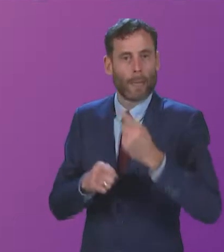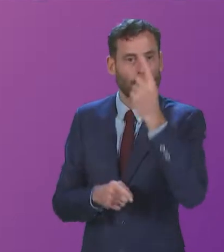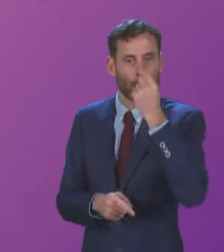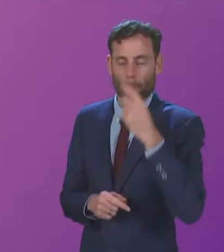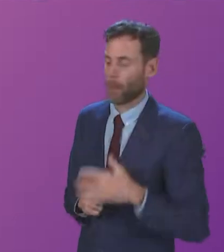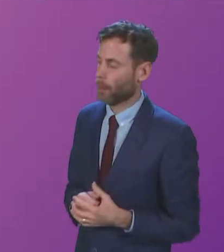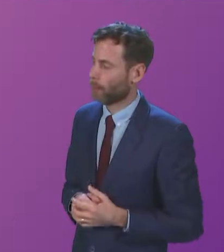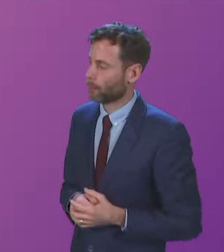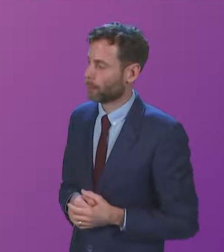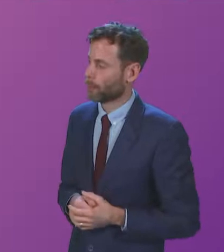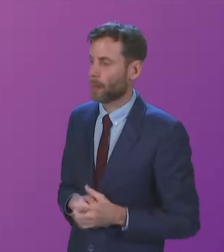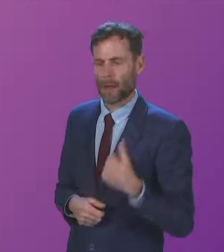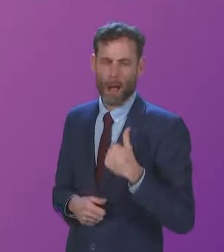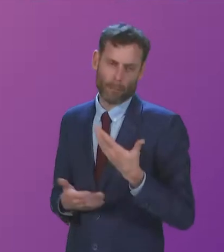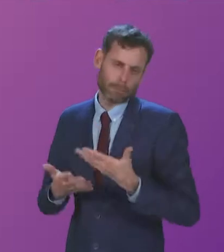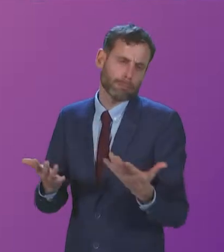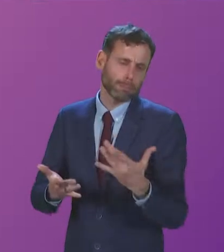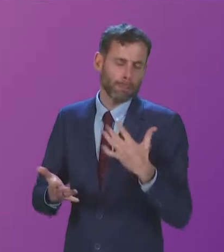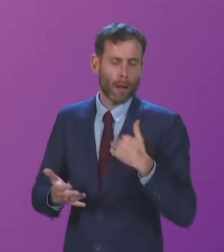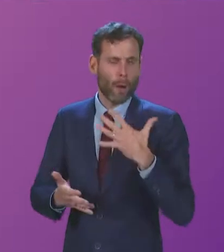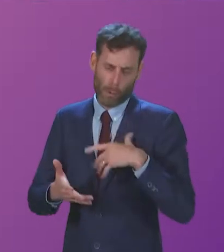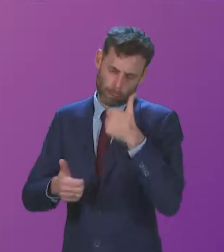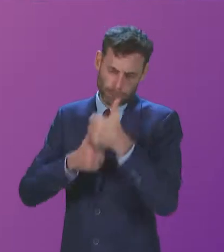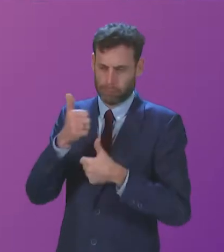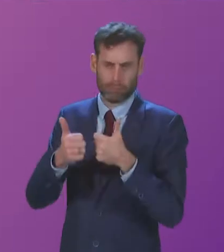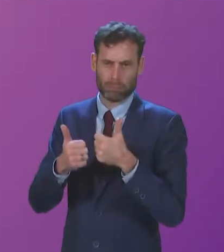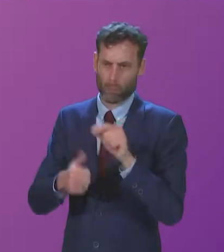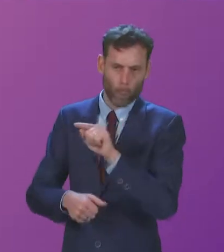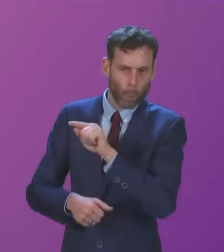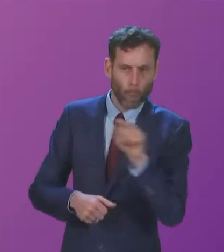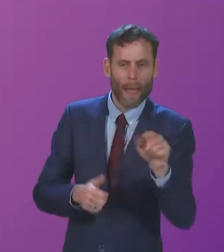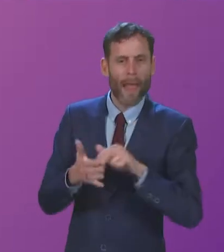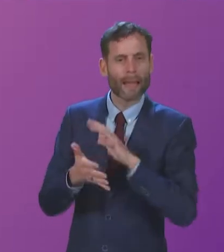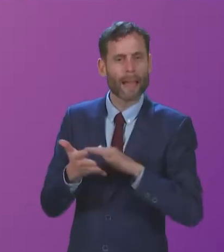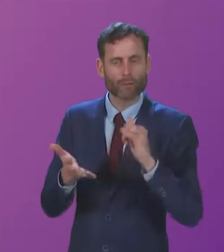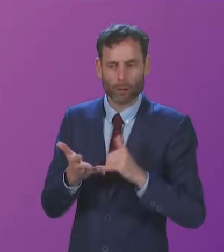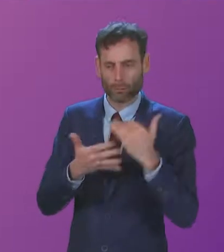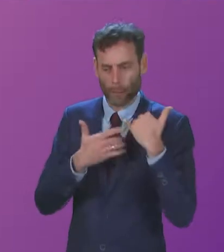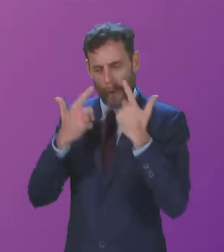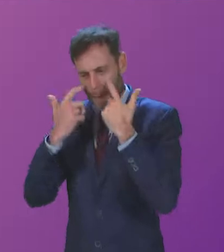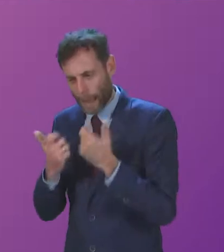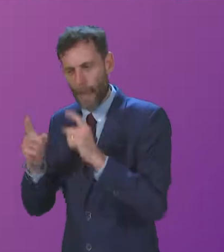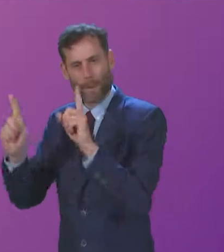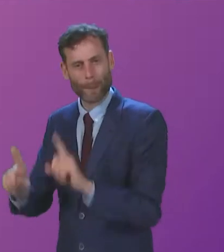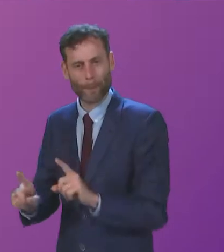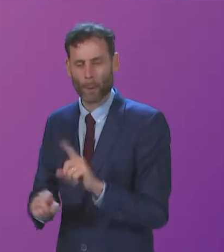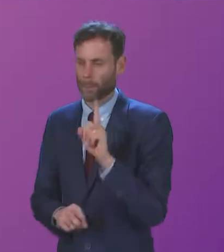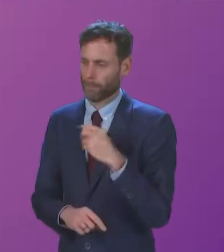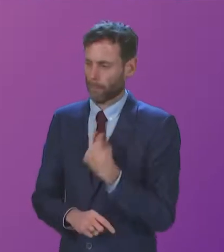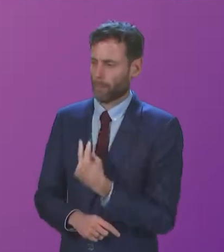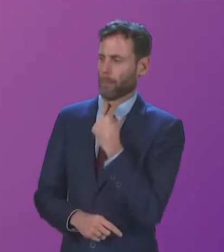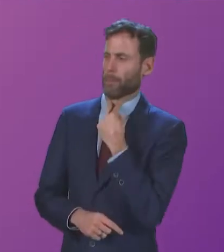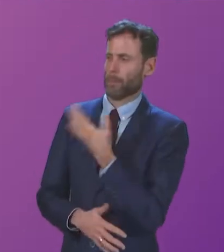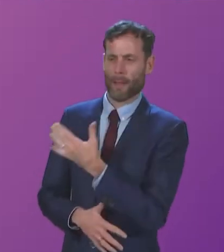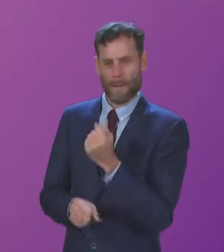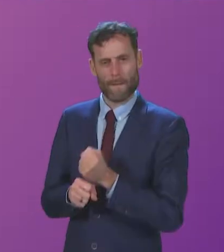I begin by paying tribute to everyone who's working on the front line in our NHS. But I was really hoping we might get more about the measures